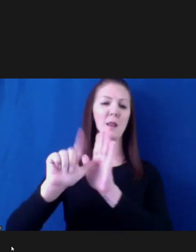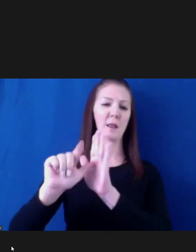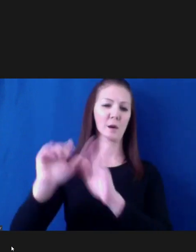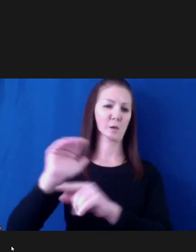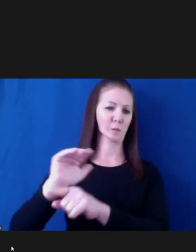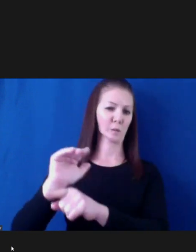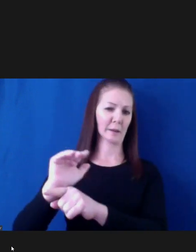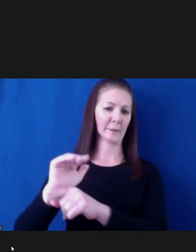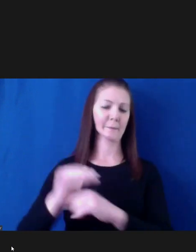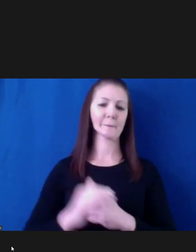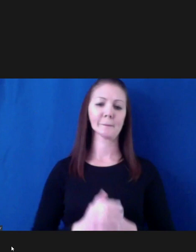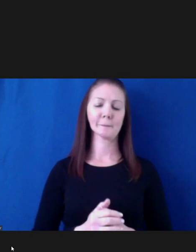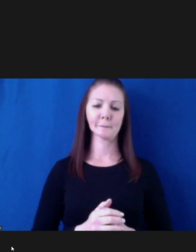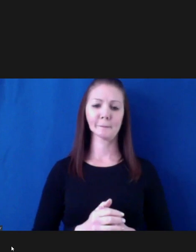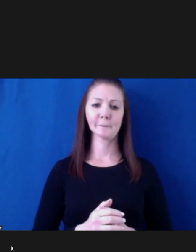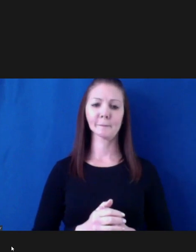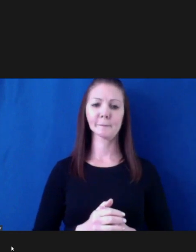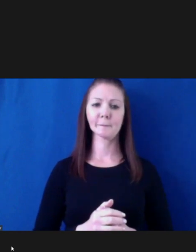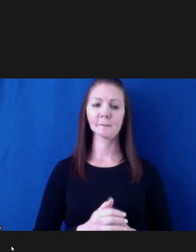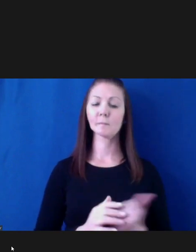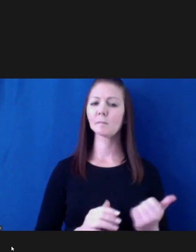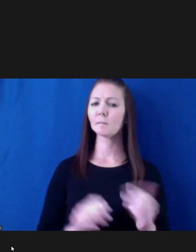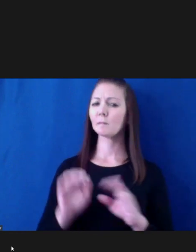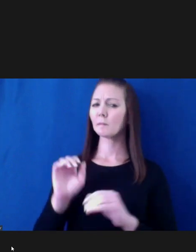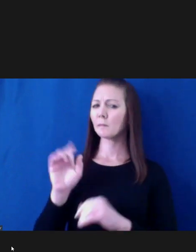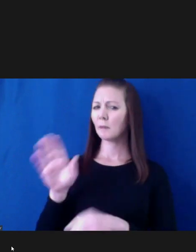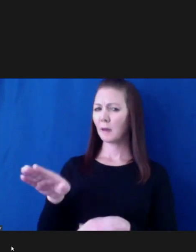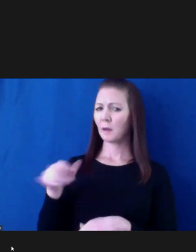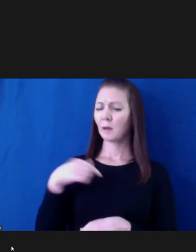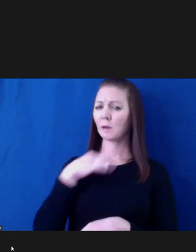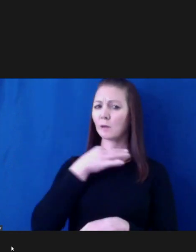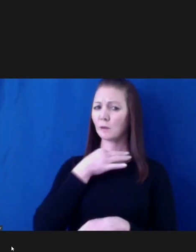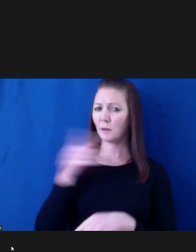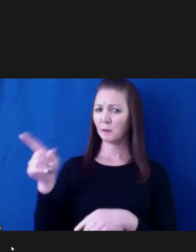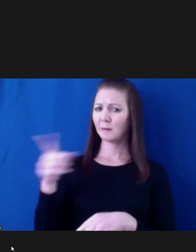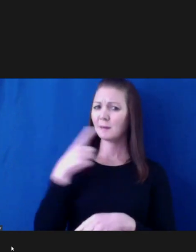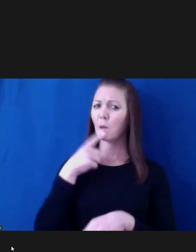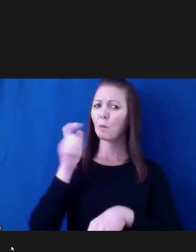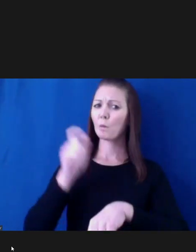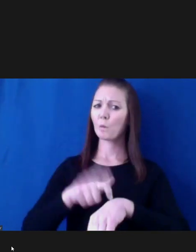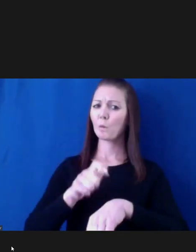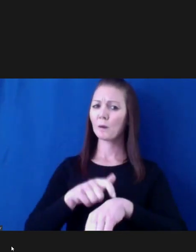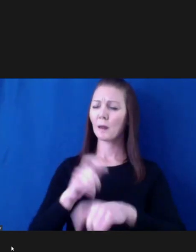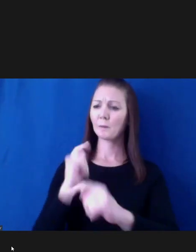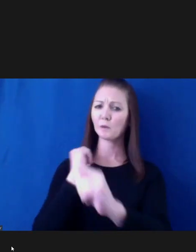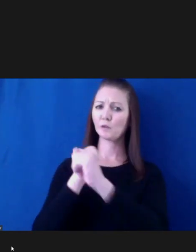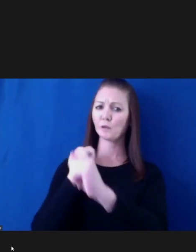we, do we have an end time yet on the tractor-trailer restrictions?